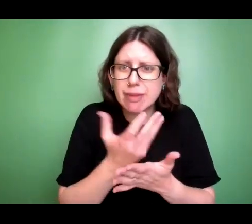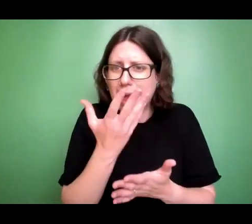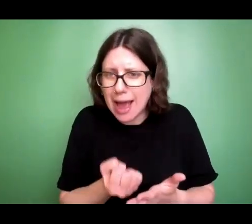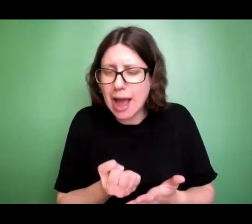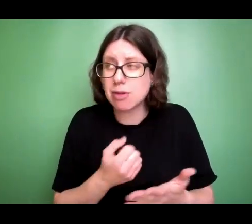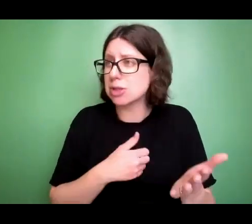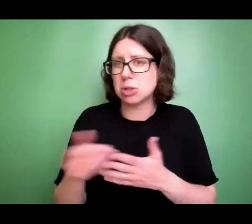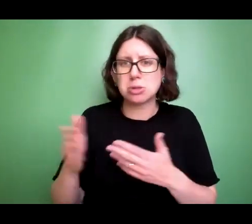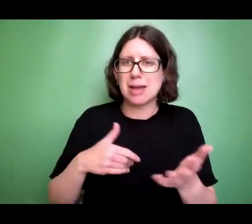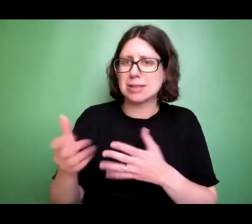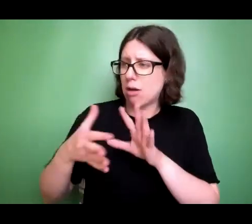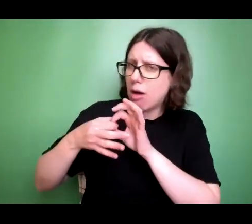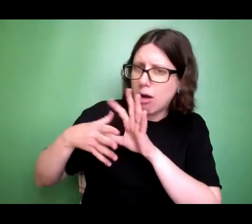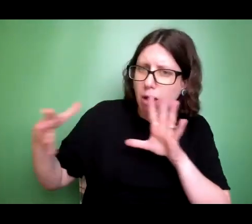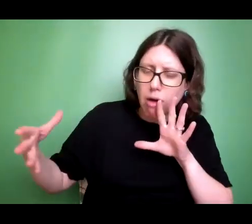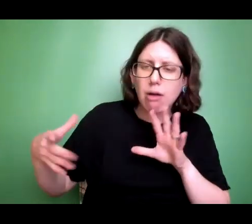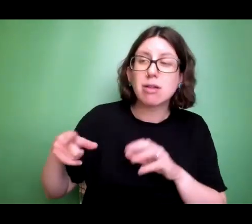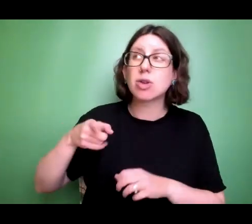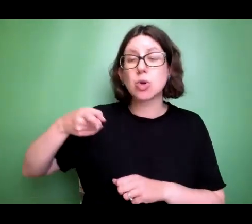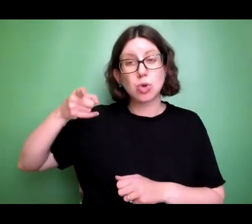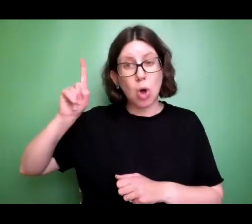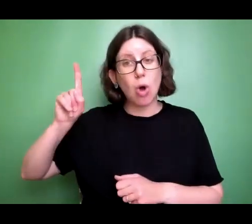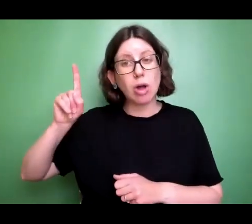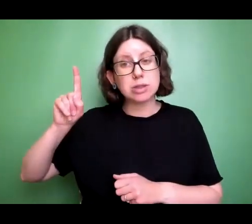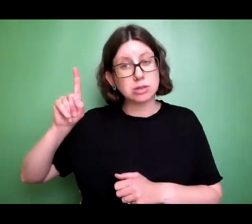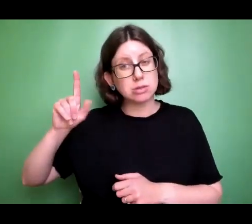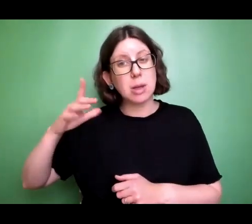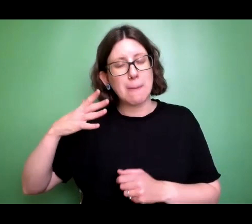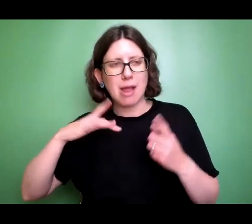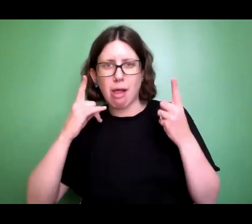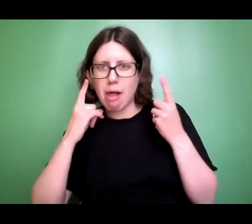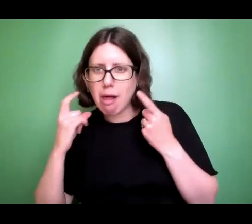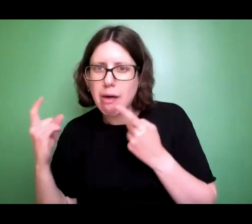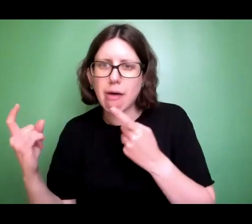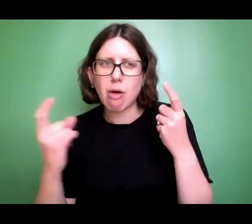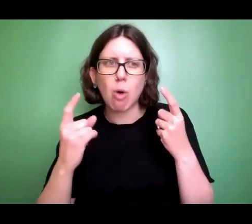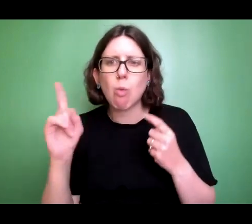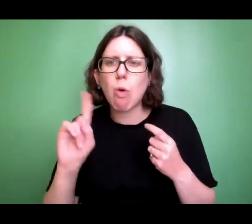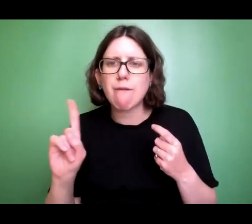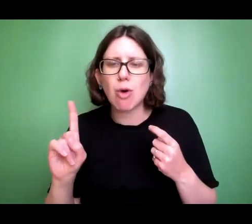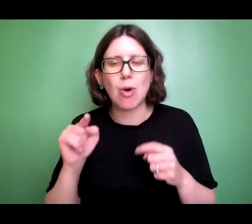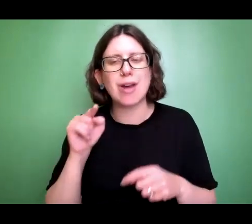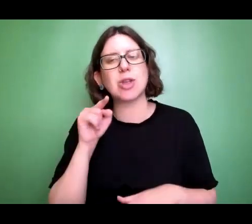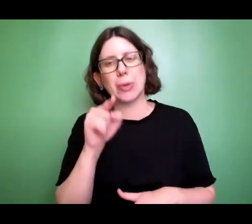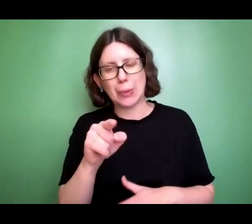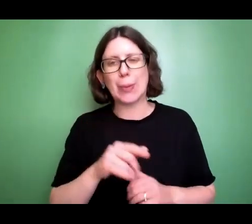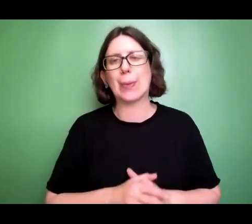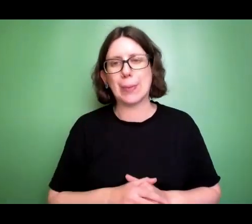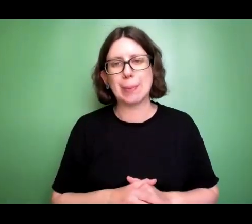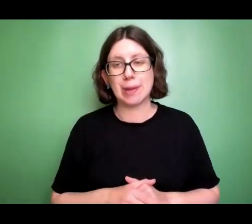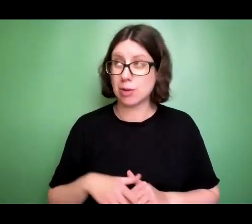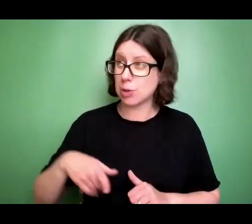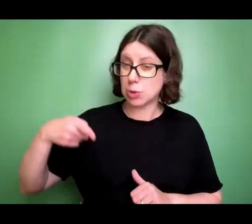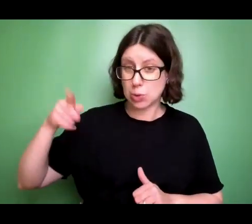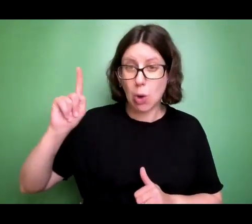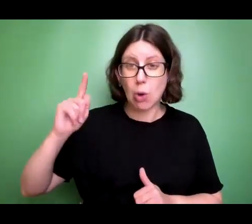He's been loving you. He's been pursuing you. And He's just waiting for the day that you would come